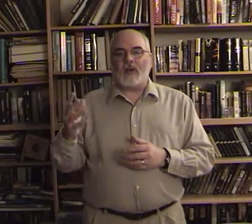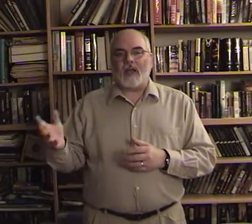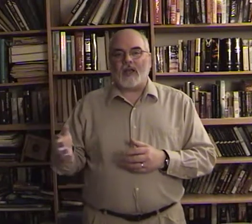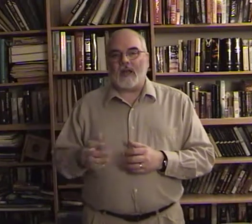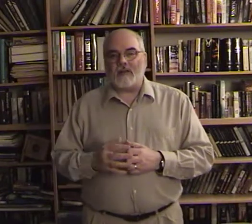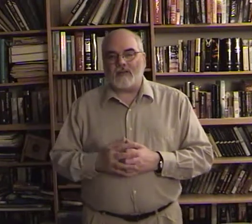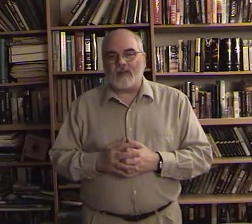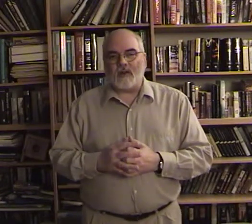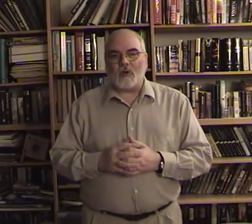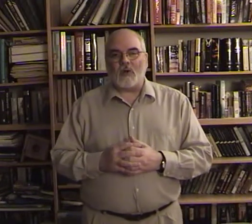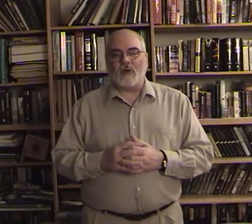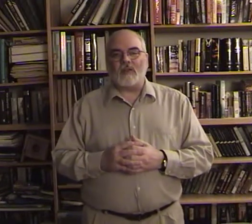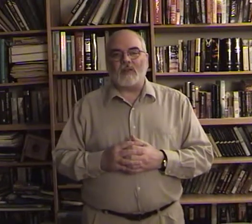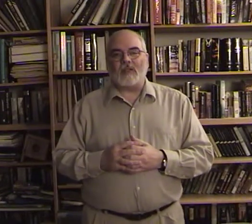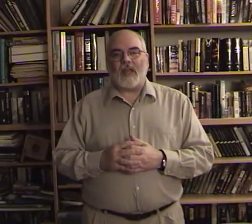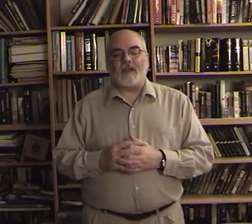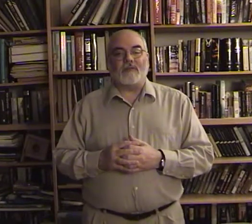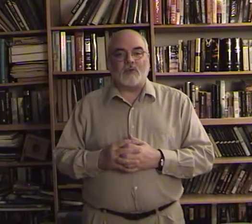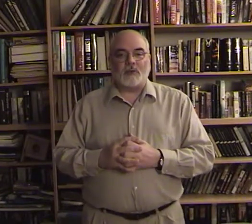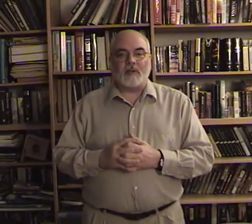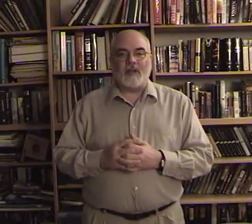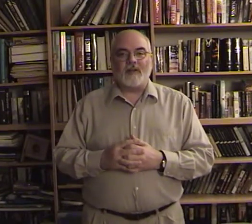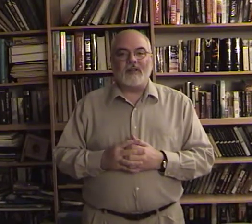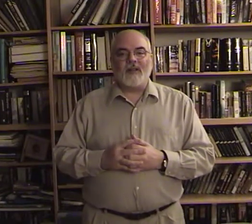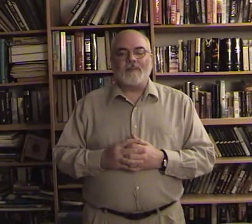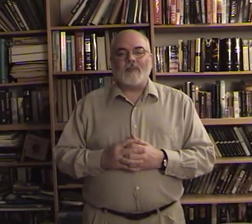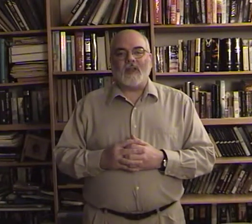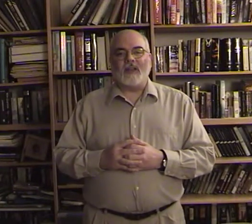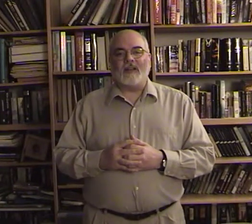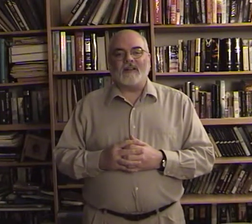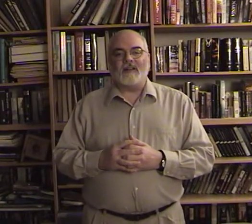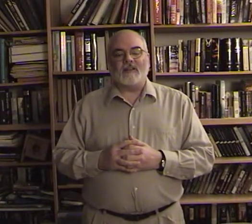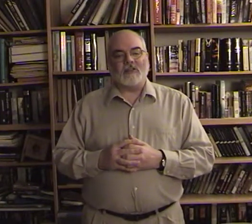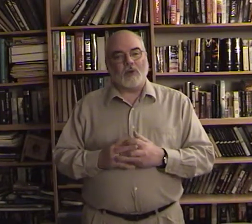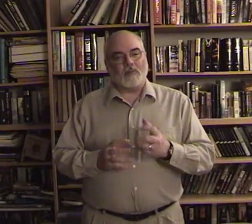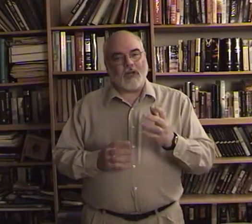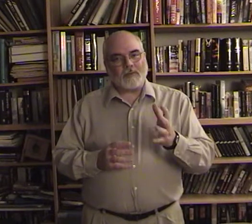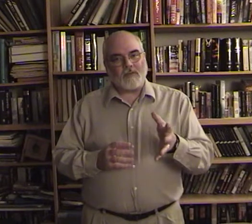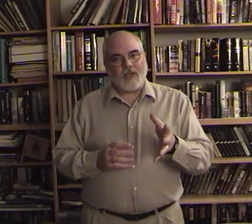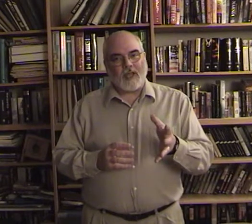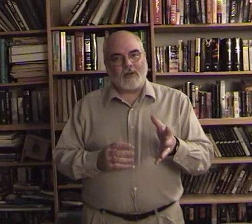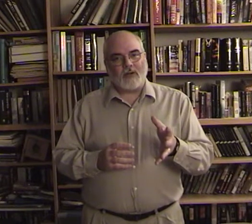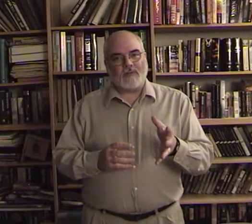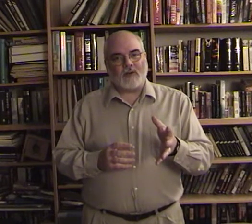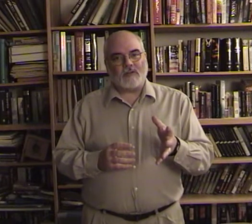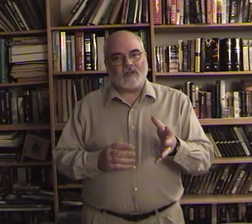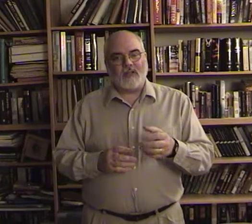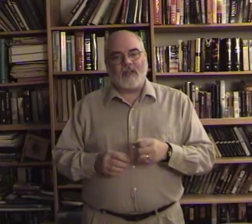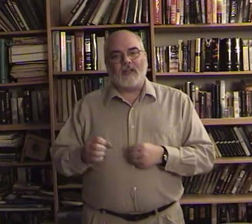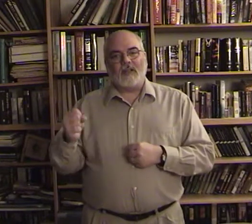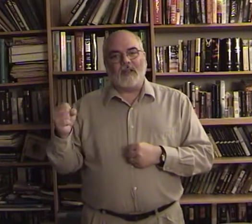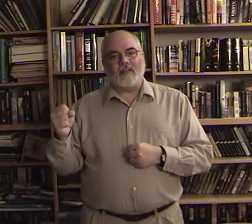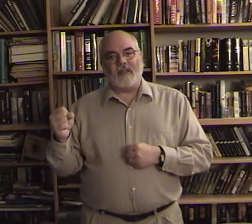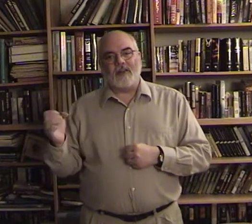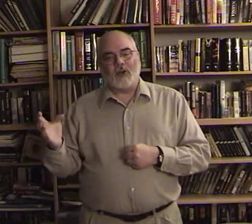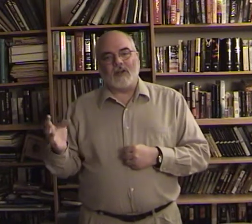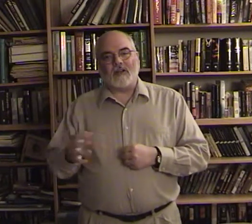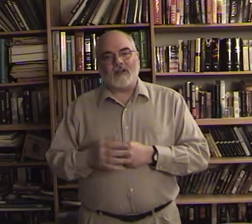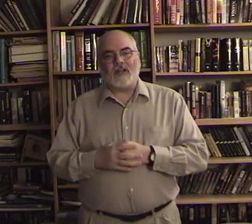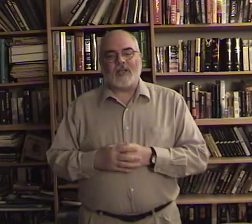ahead and then record this at full speed and so pick up the vocabulary first and then go to the next